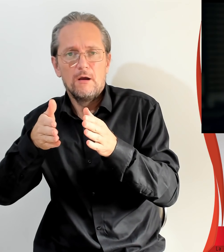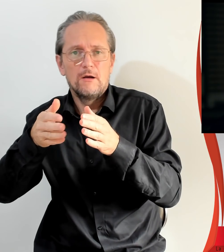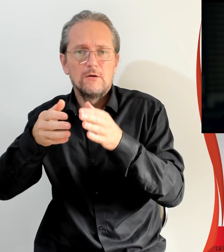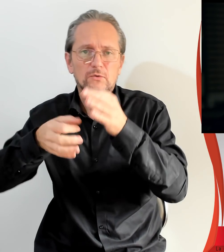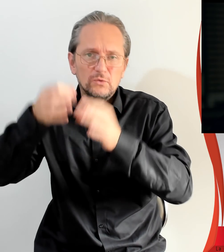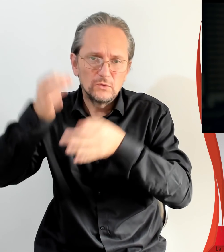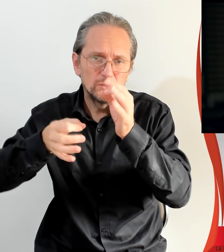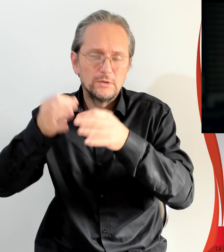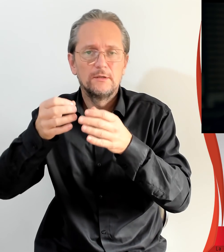And I choose to live